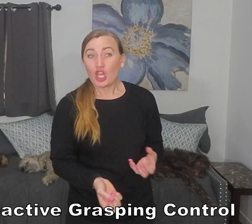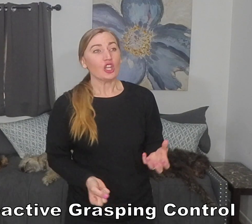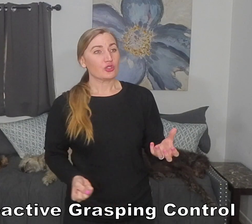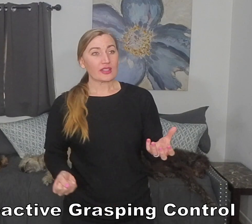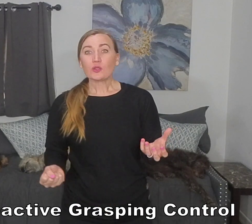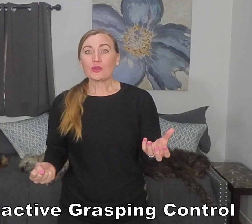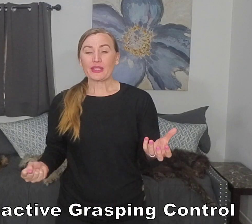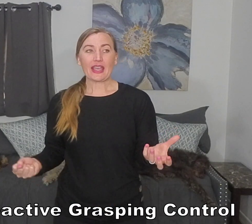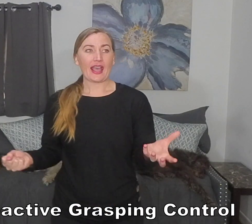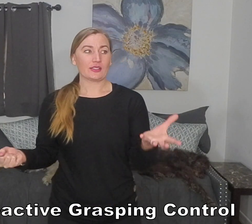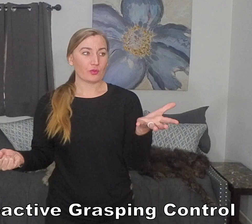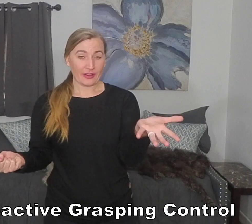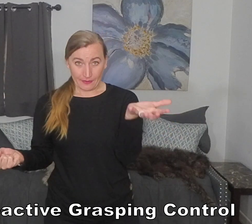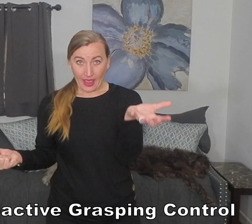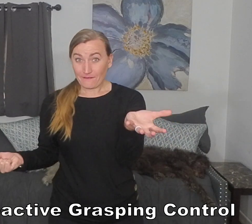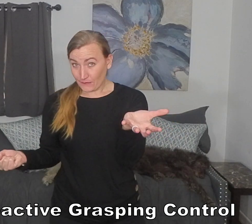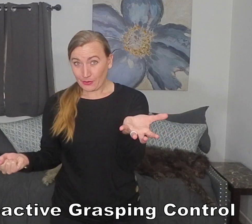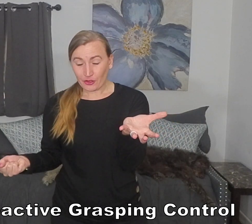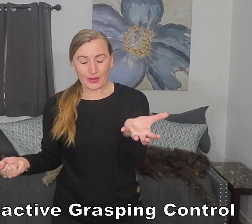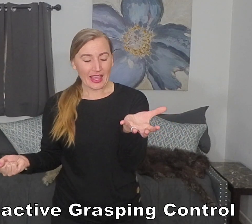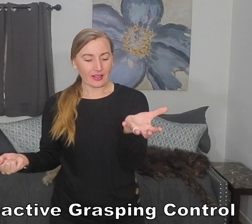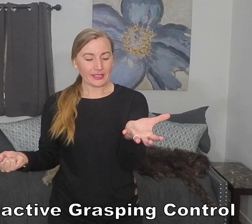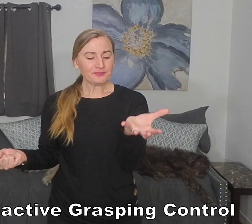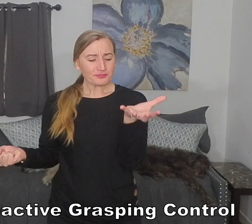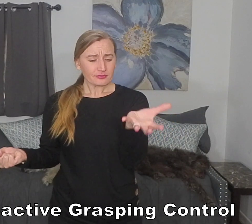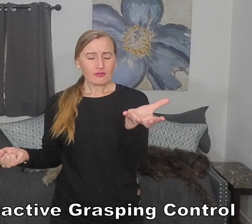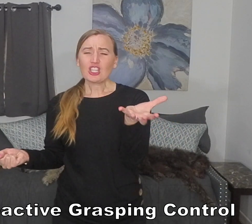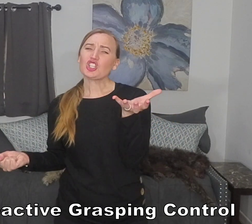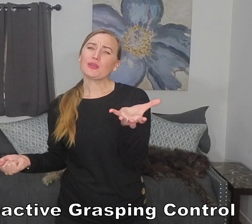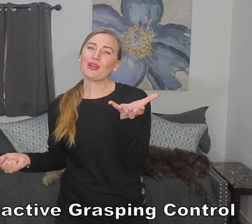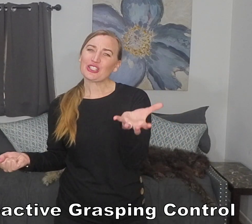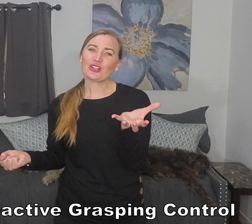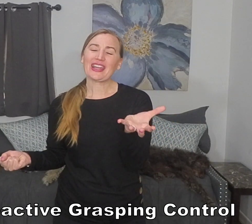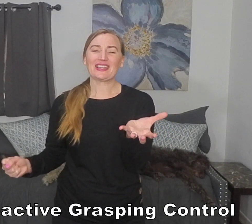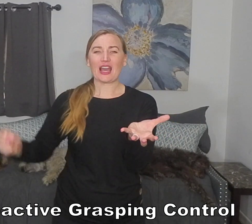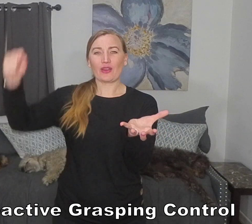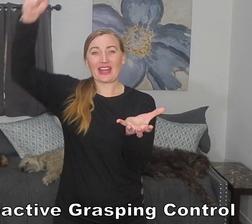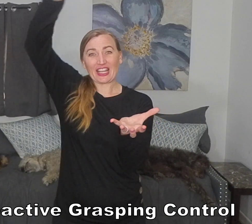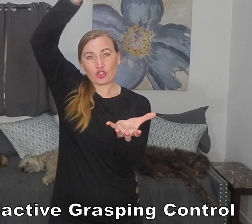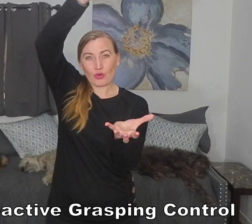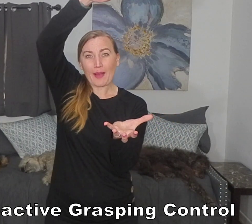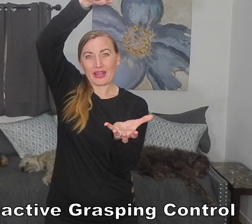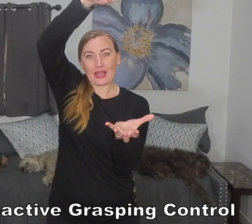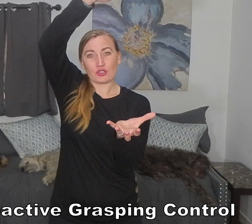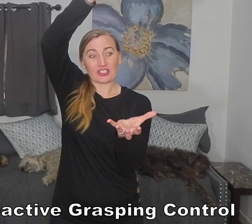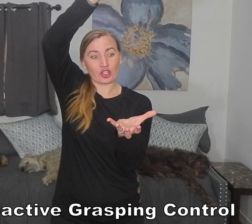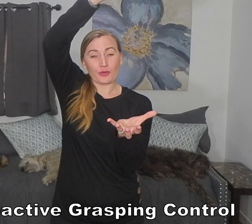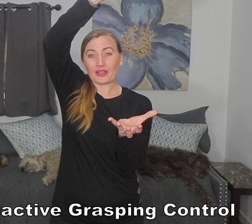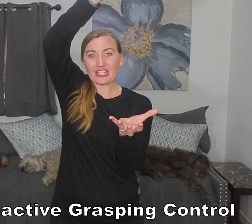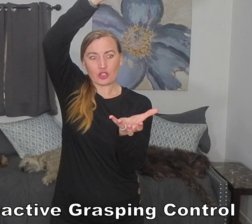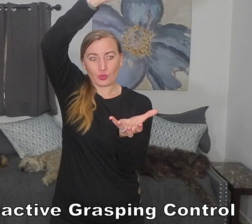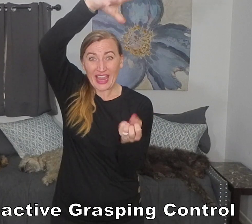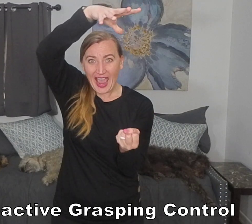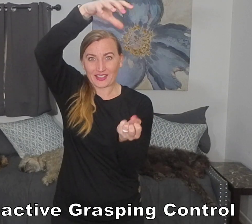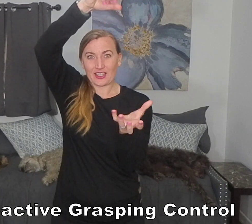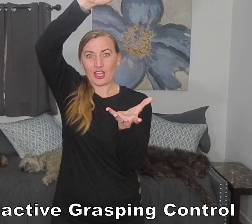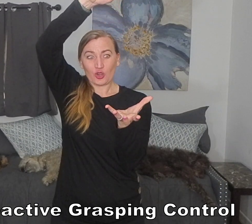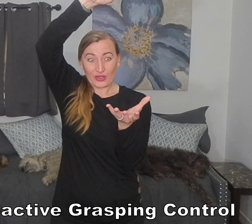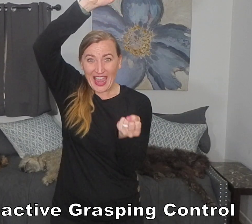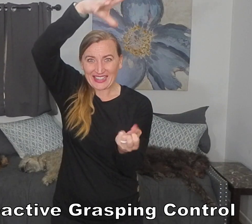So this would be as for with Ellie. She puts her hand out and I drop an object and her ability to react, react